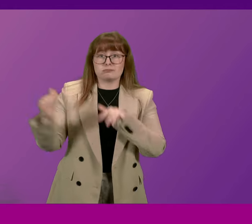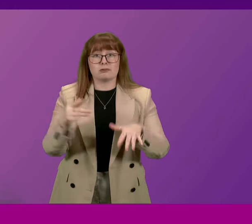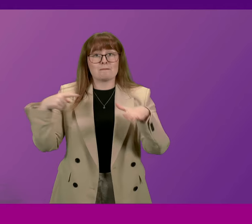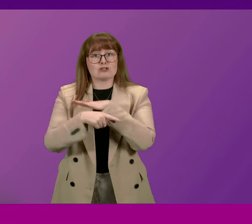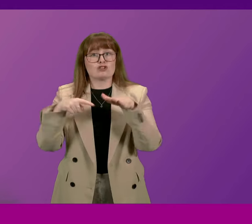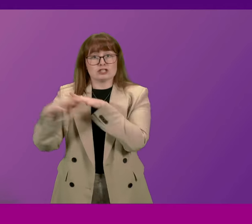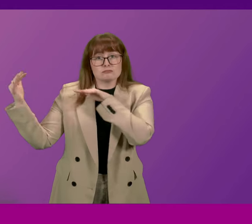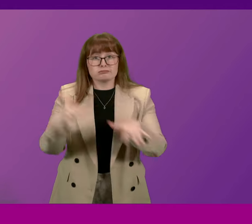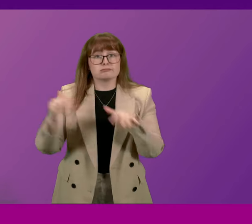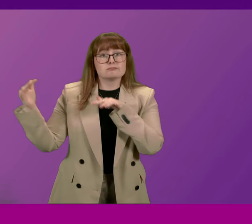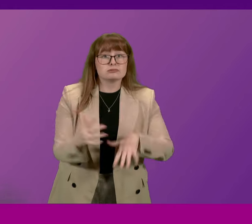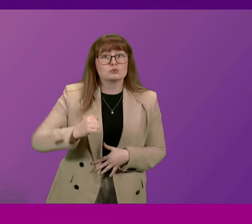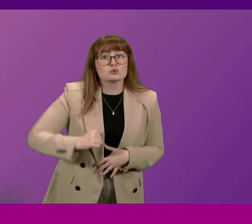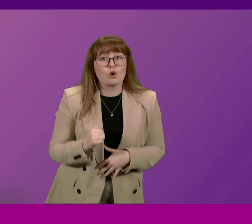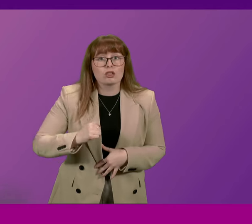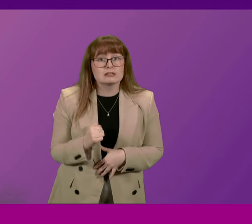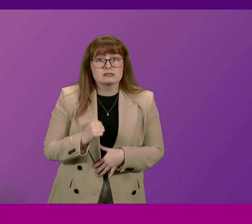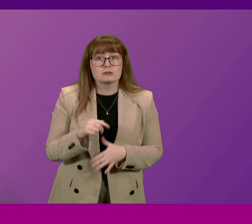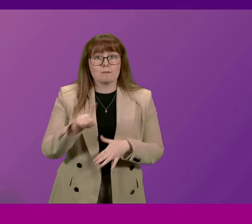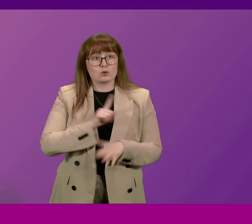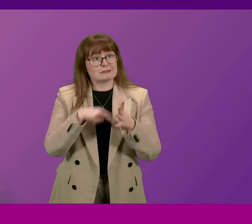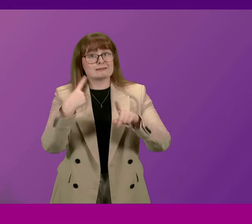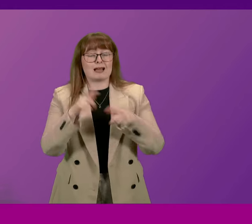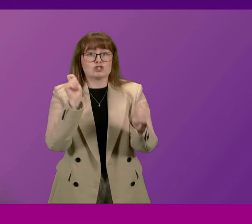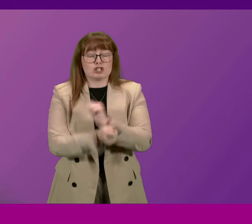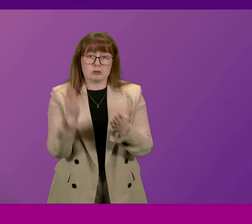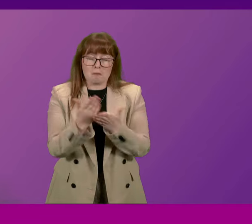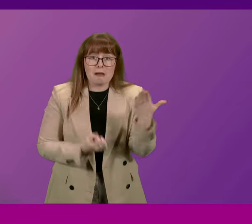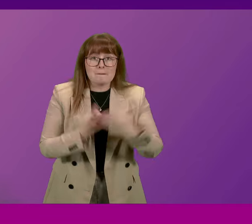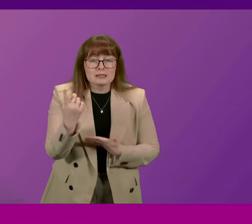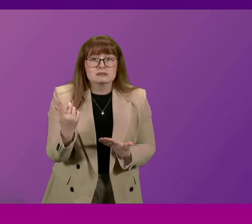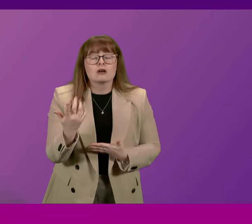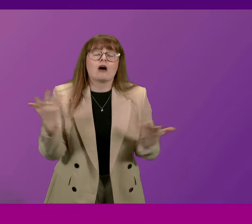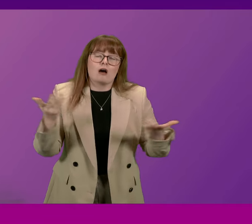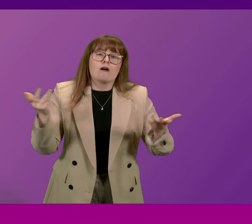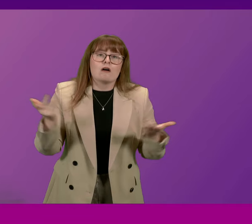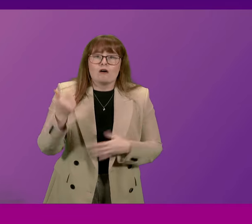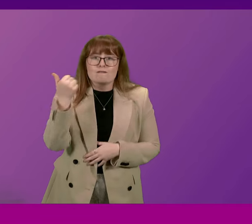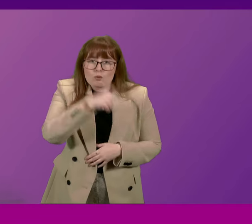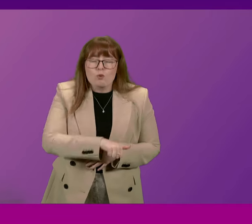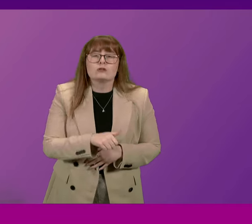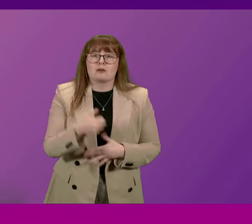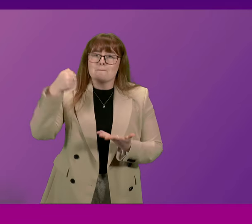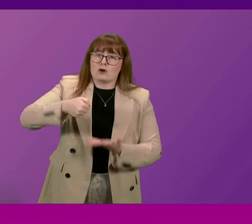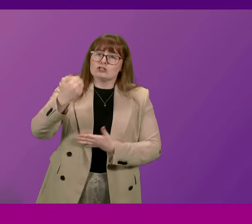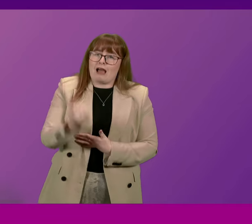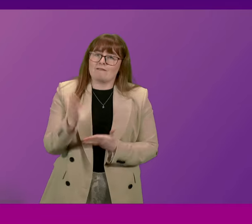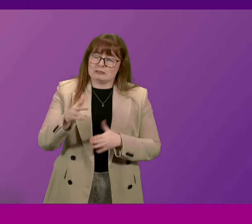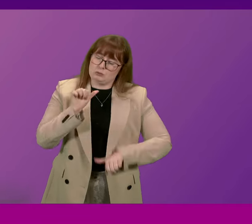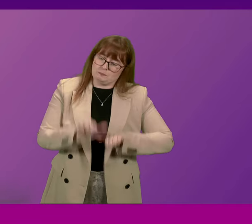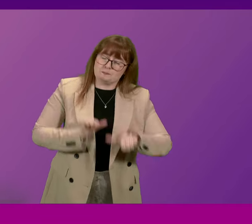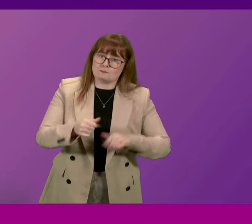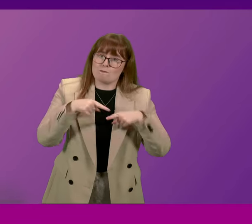the period of those tax changes being in place. Now, of course, there is a budget to be gone through